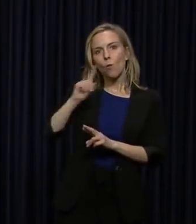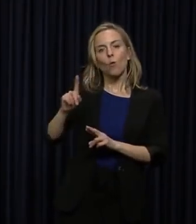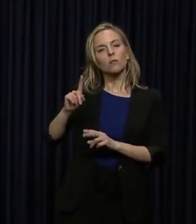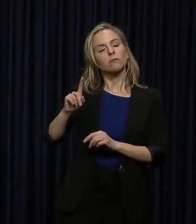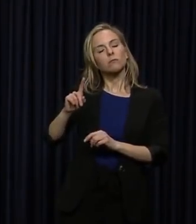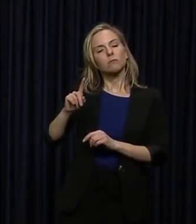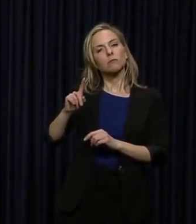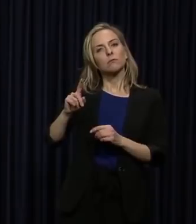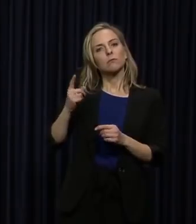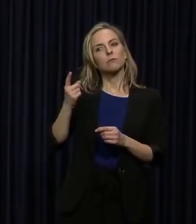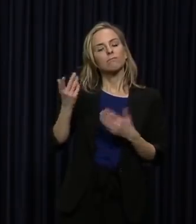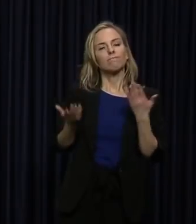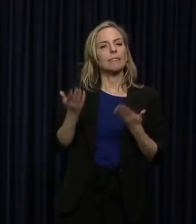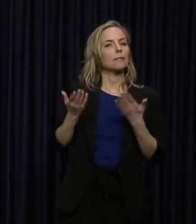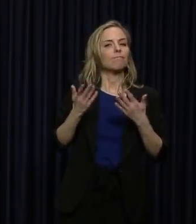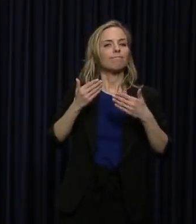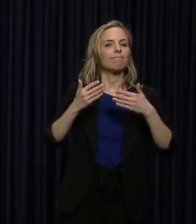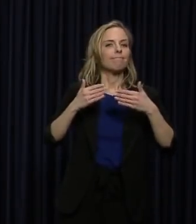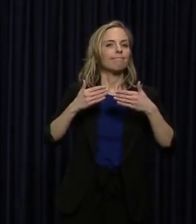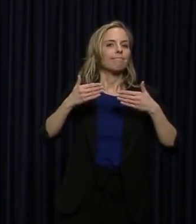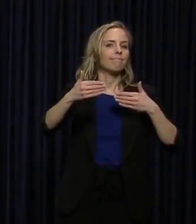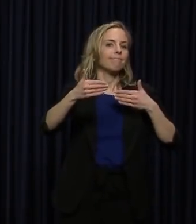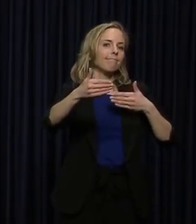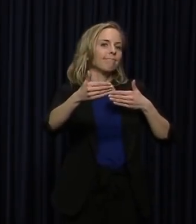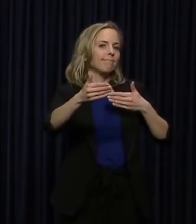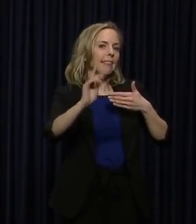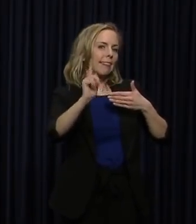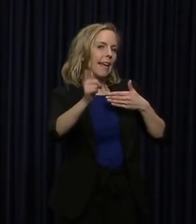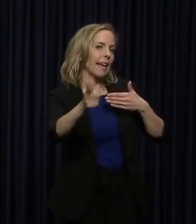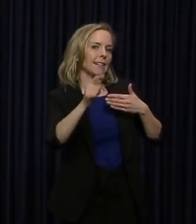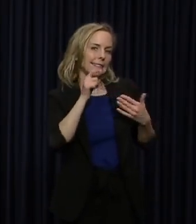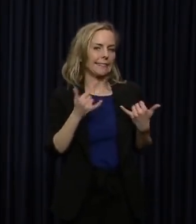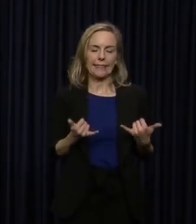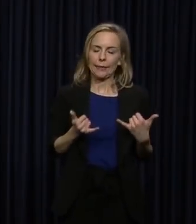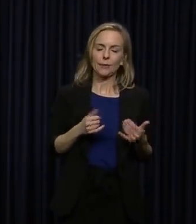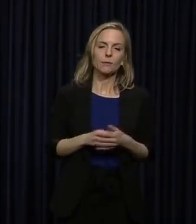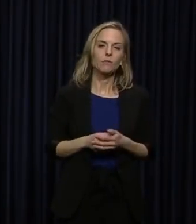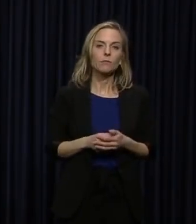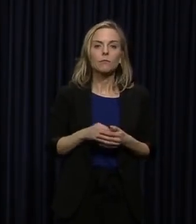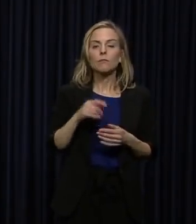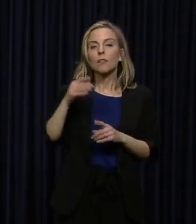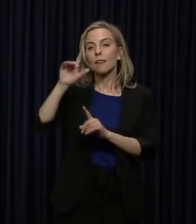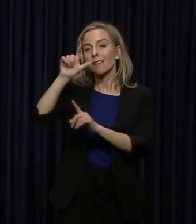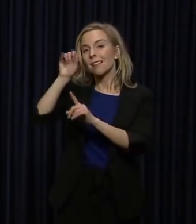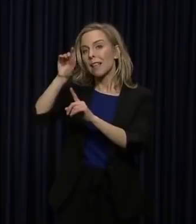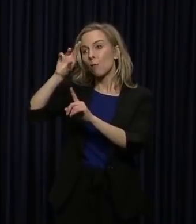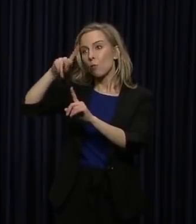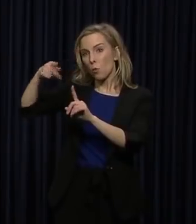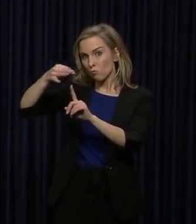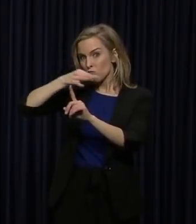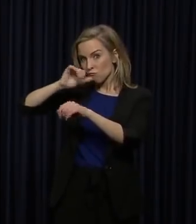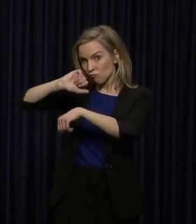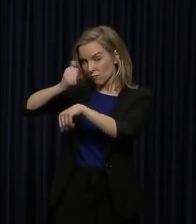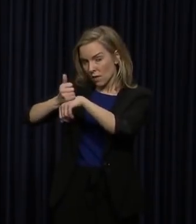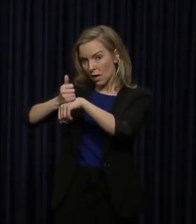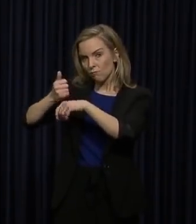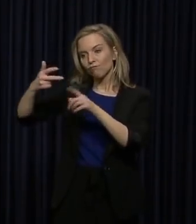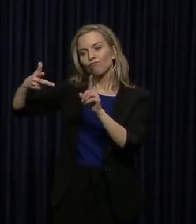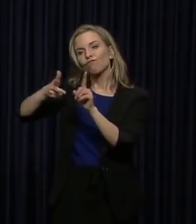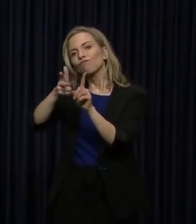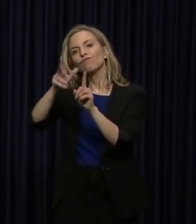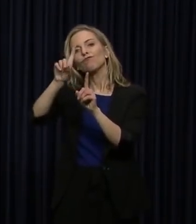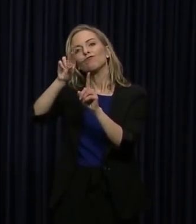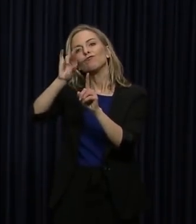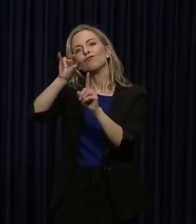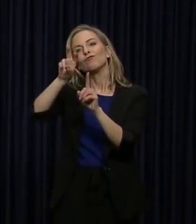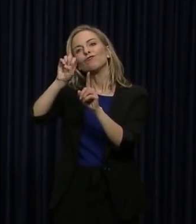it to be sometime further out in the future. How soon does LabCorp expect to set up drive-through testing in Kentucky?